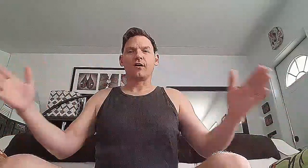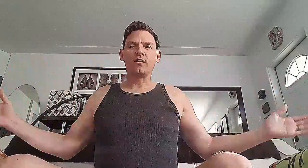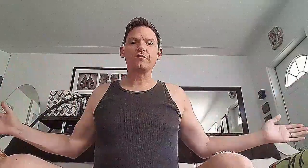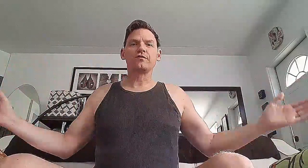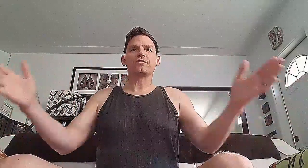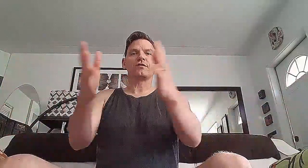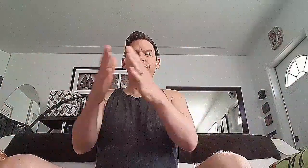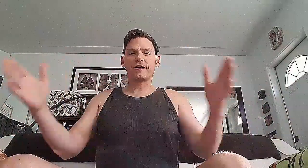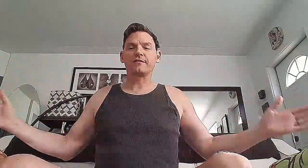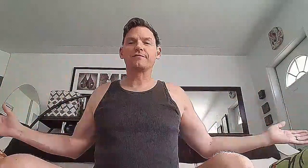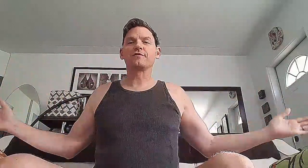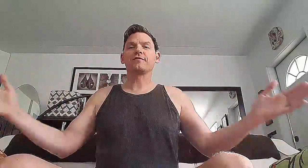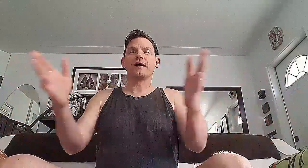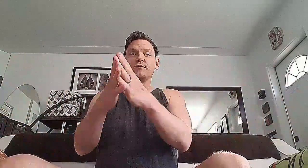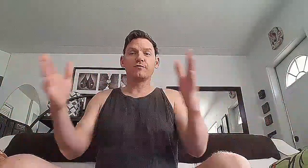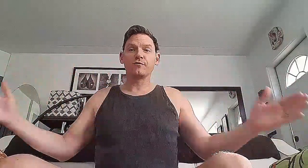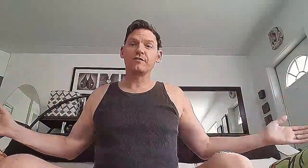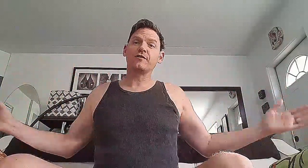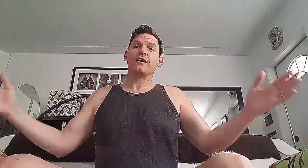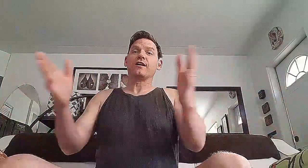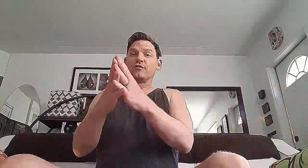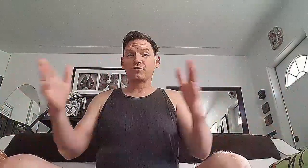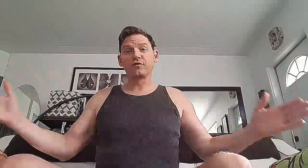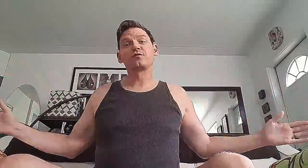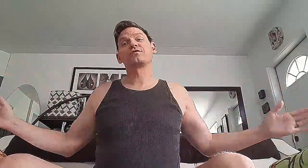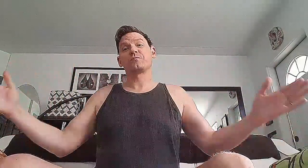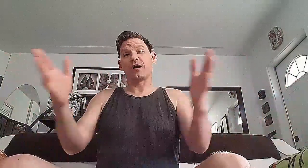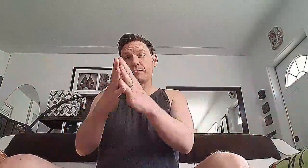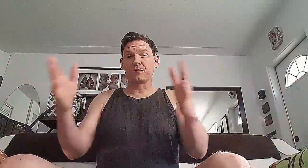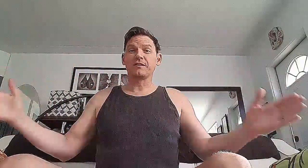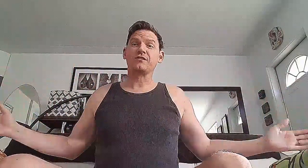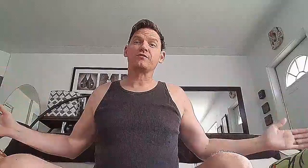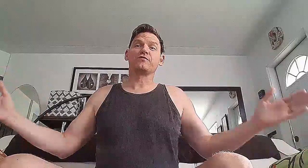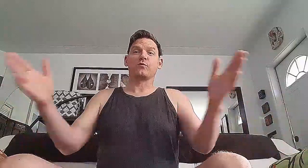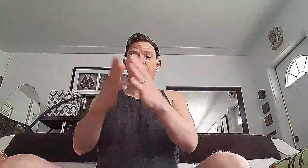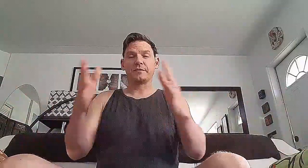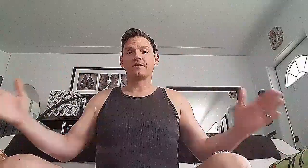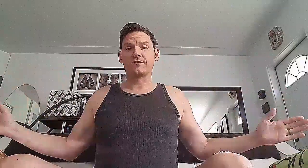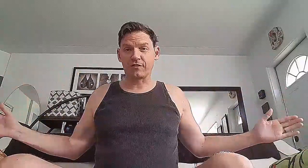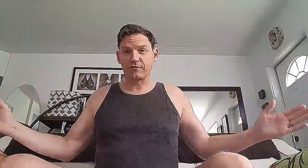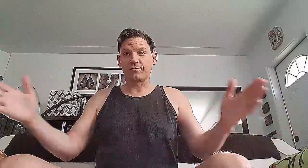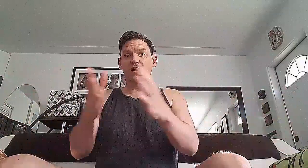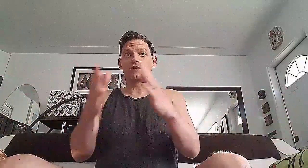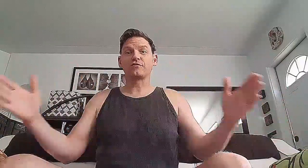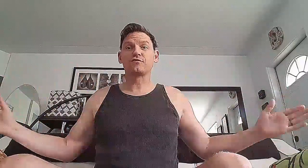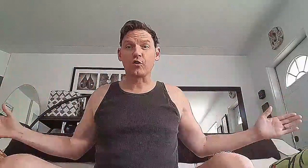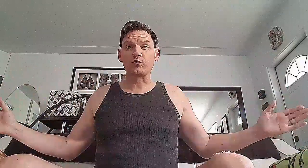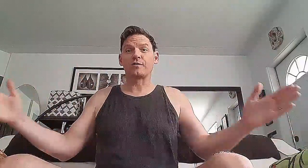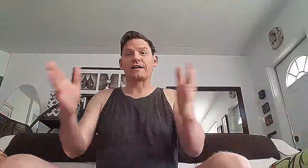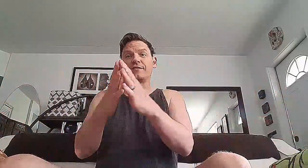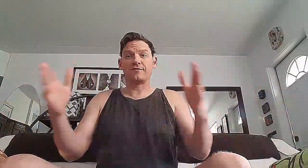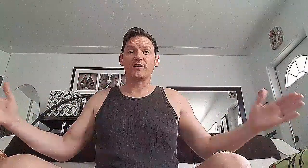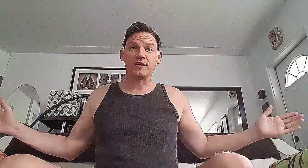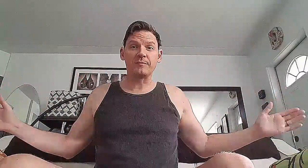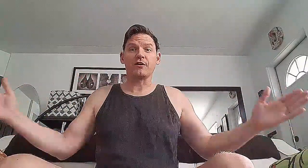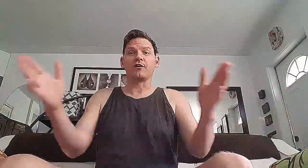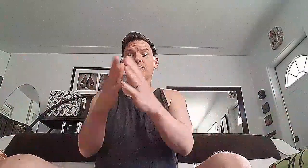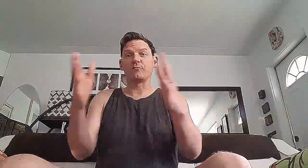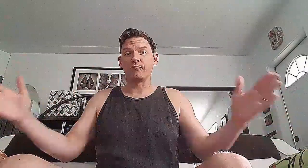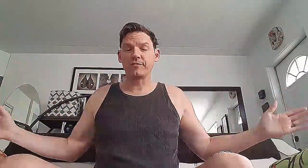Now also, you're going to find the first time you do this, your shoulders are probably going to be a little sore because it does do a lot of shoulder activity to keep the arms moving.